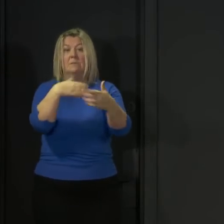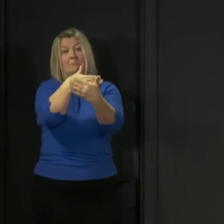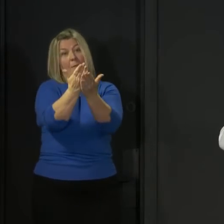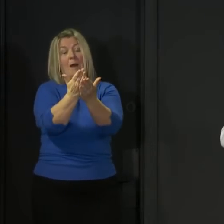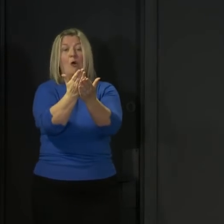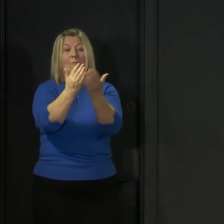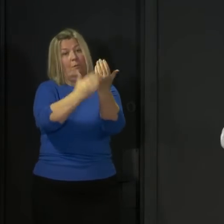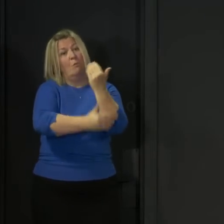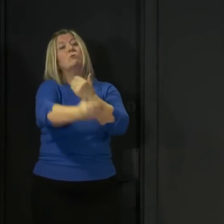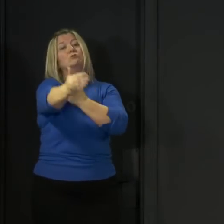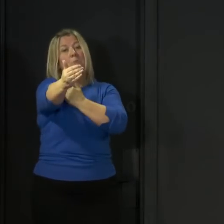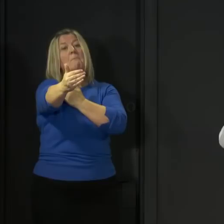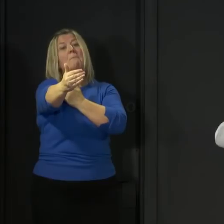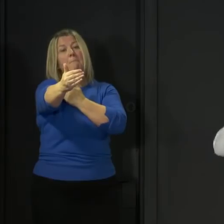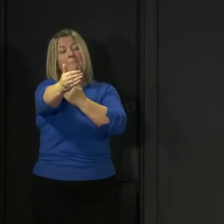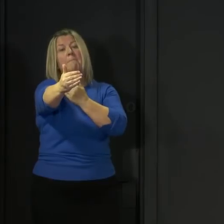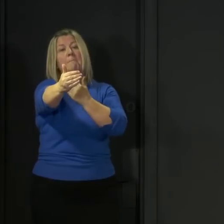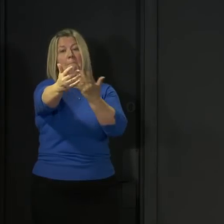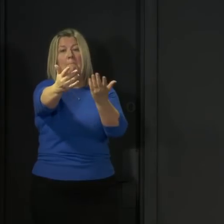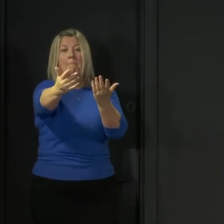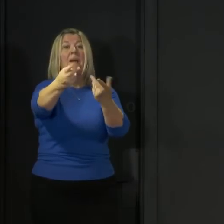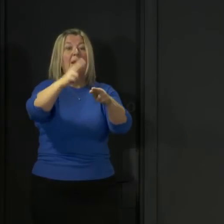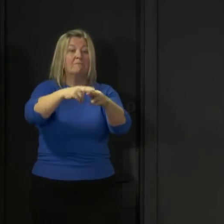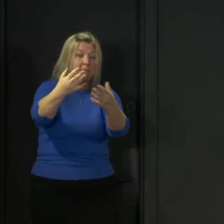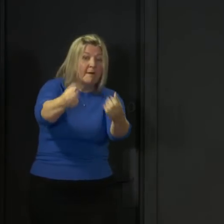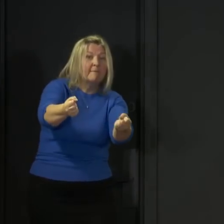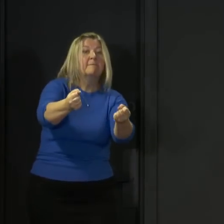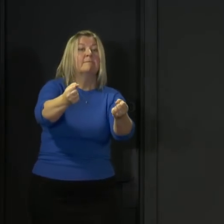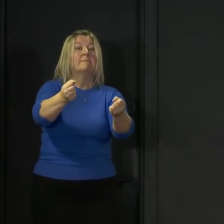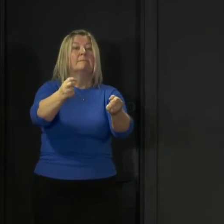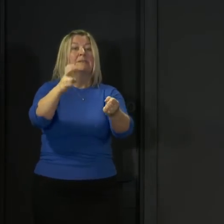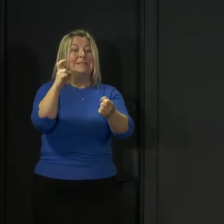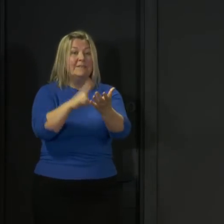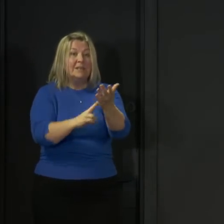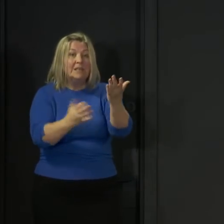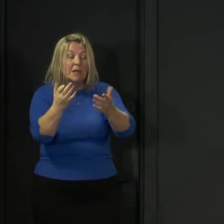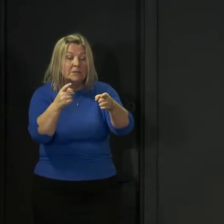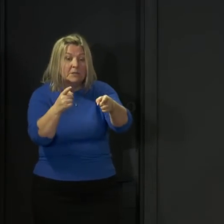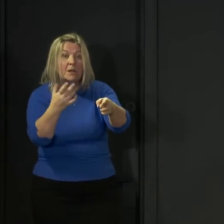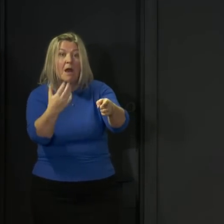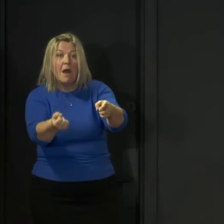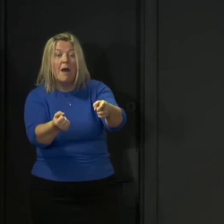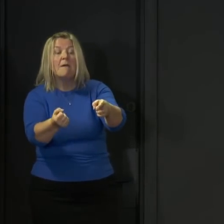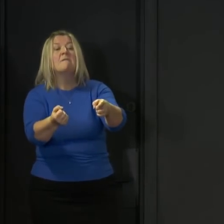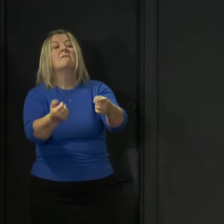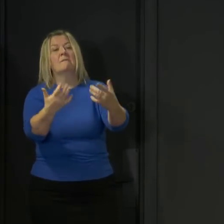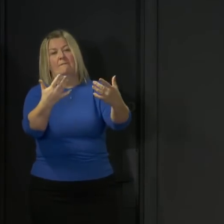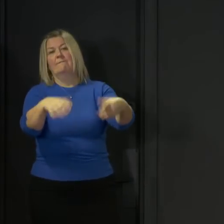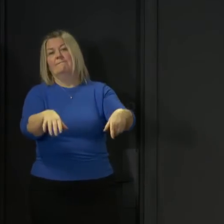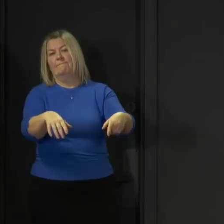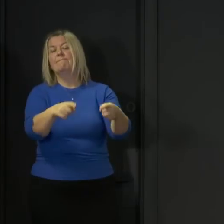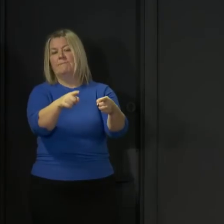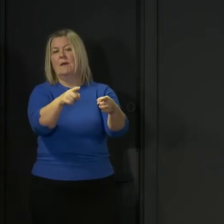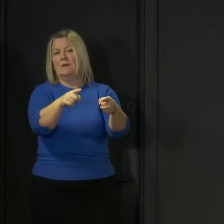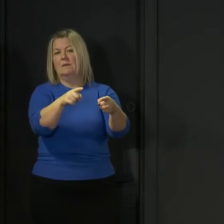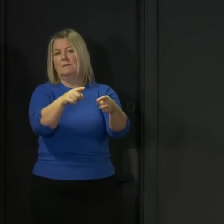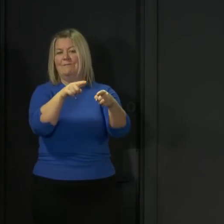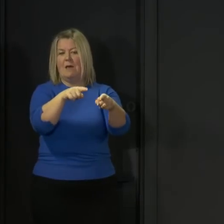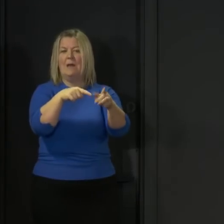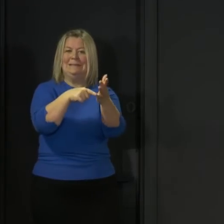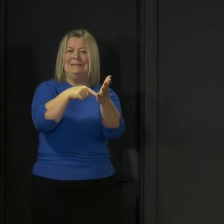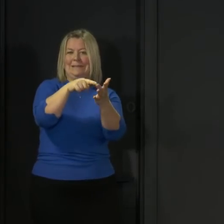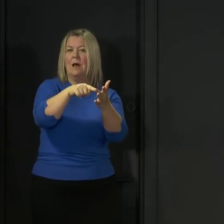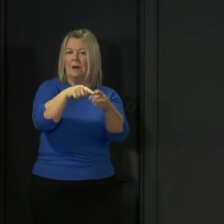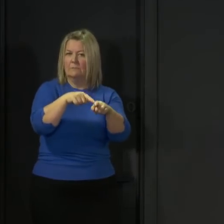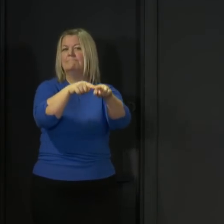of what happens when somebody tests positive or is reporting with symptoms so what we have announced